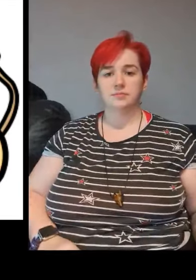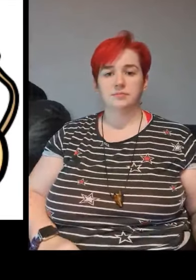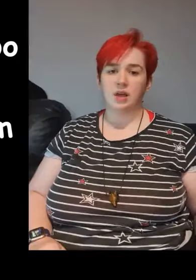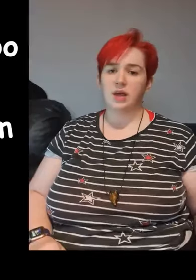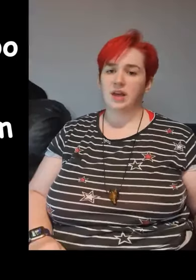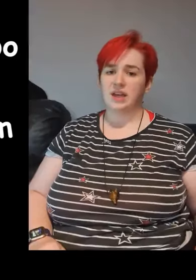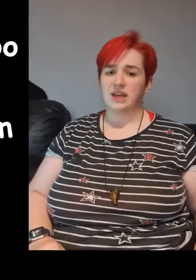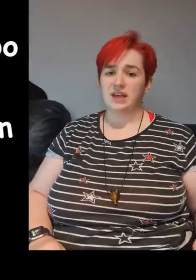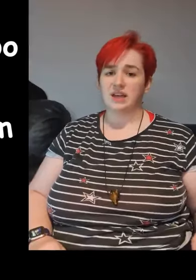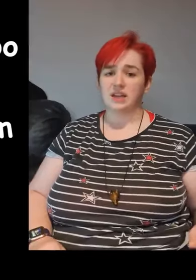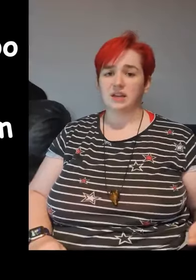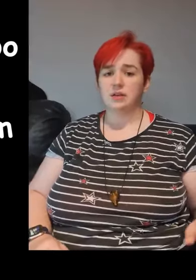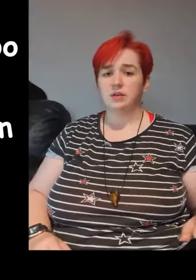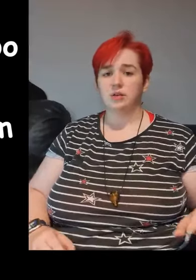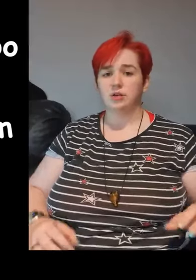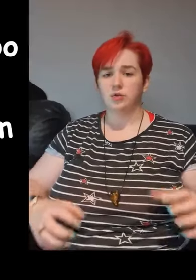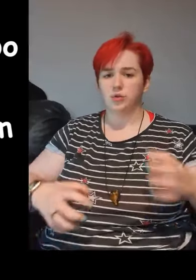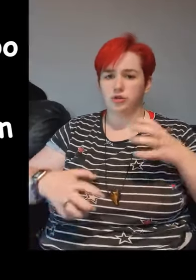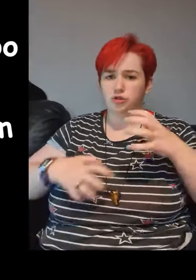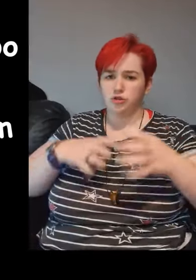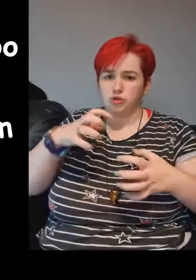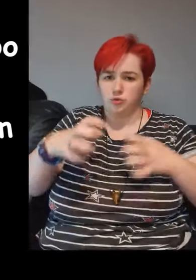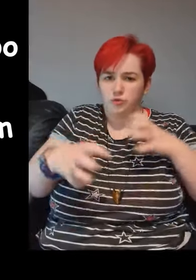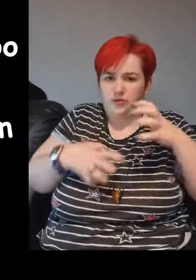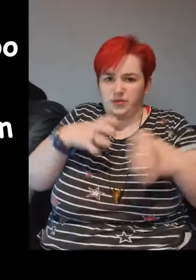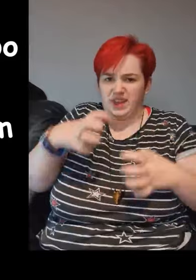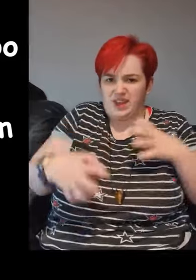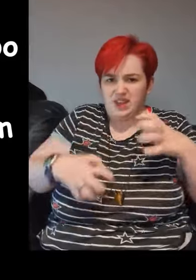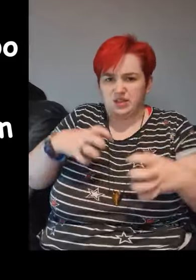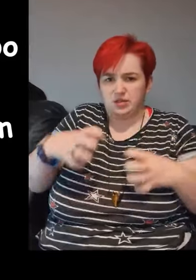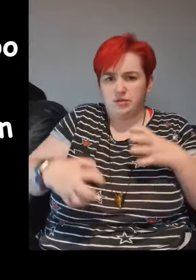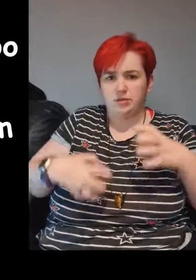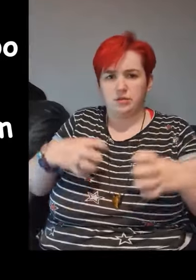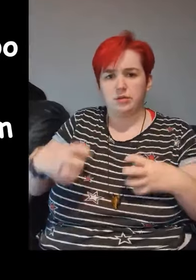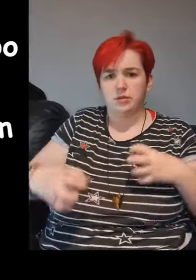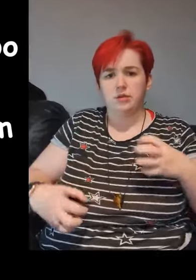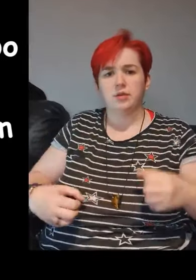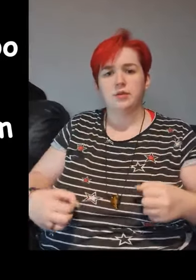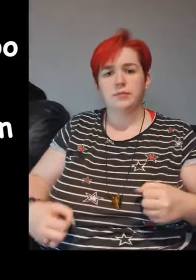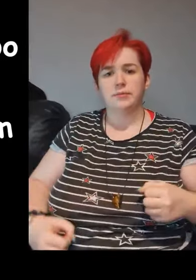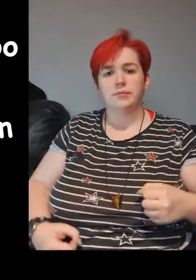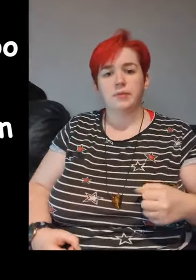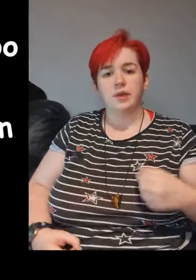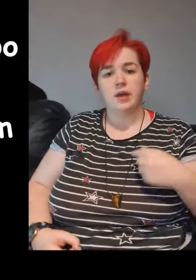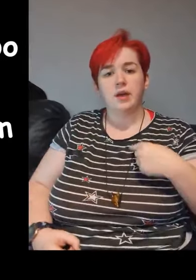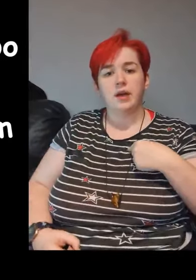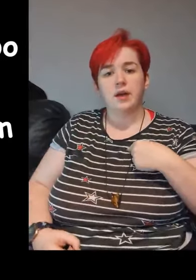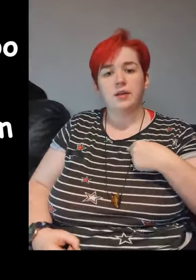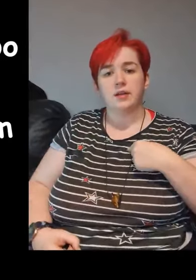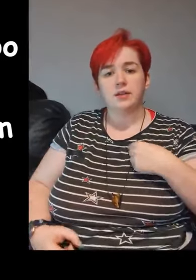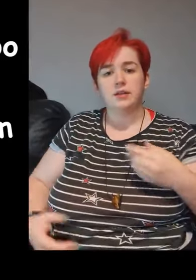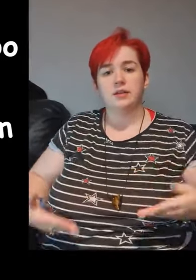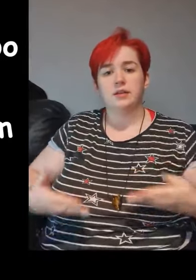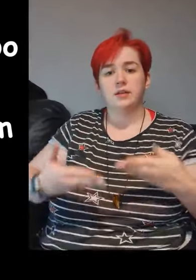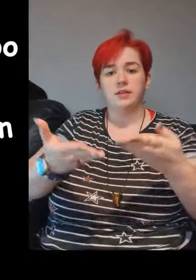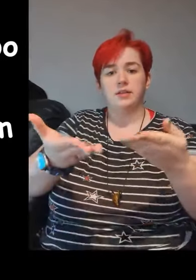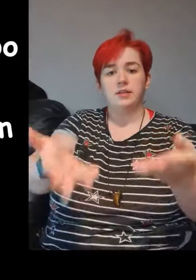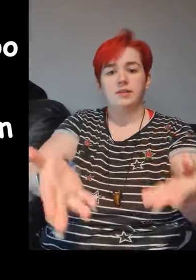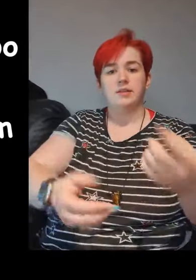he was too fierce I